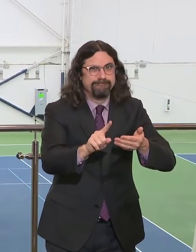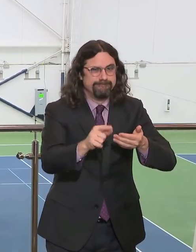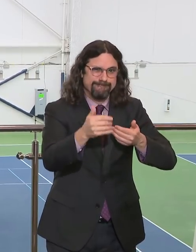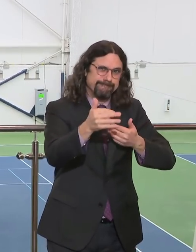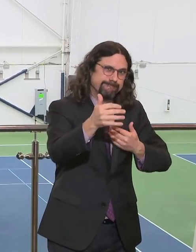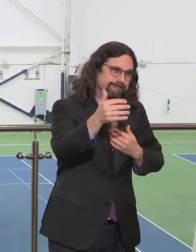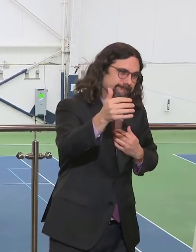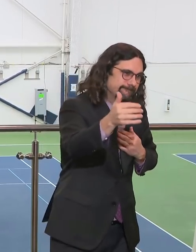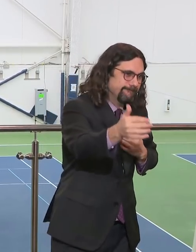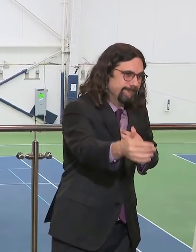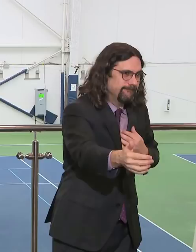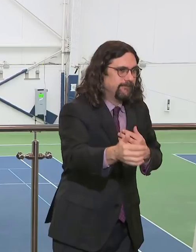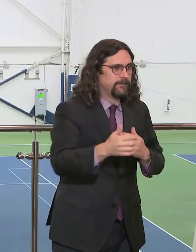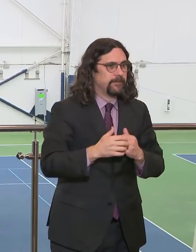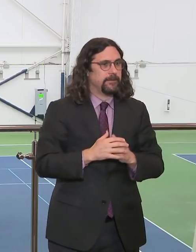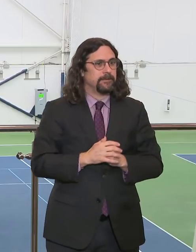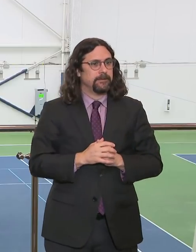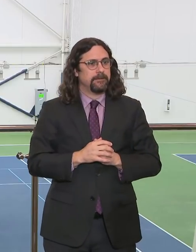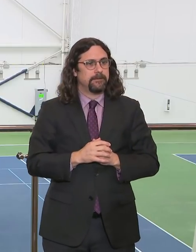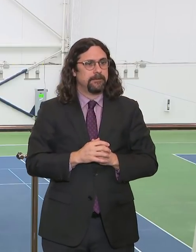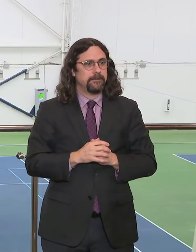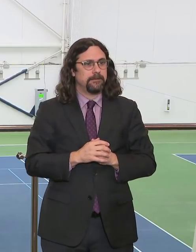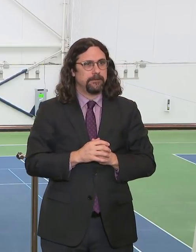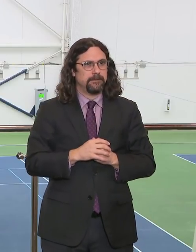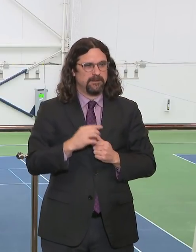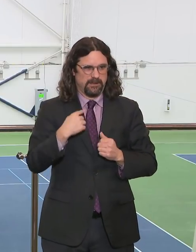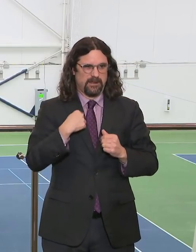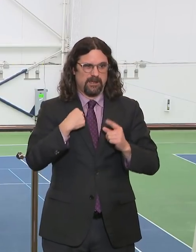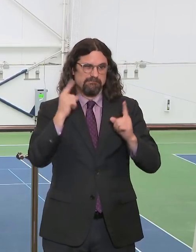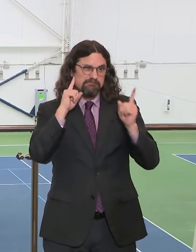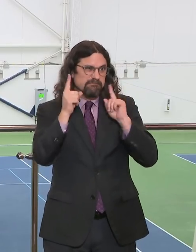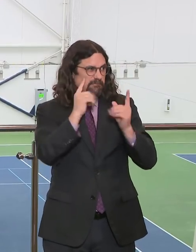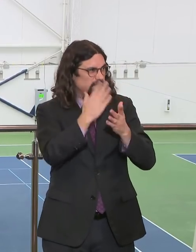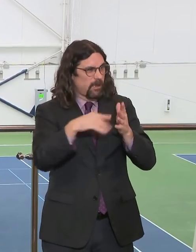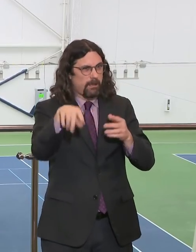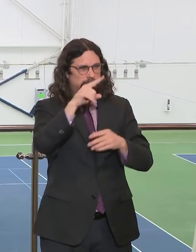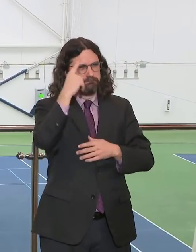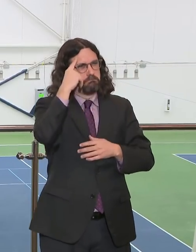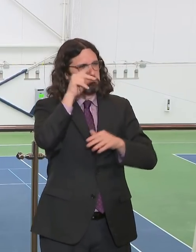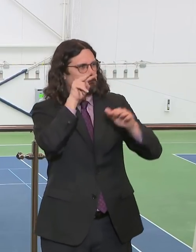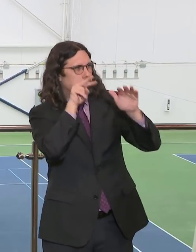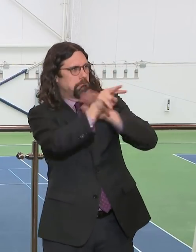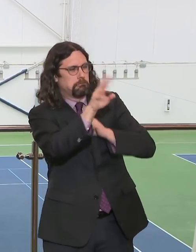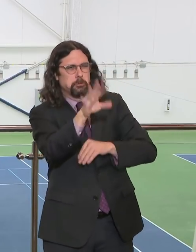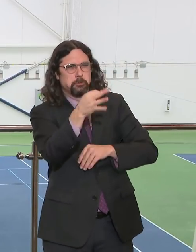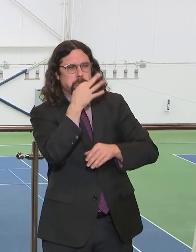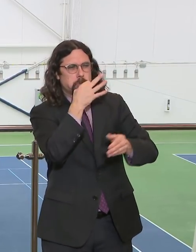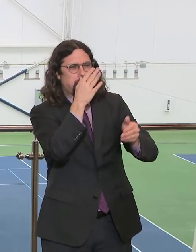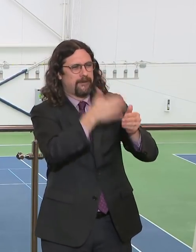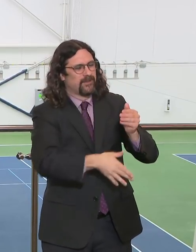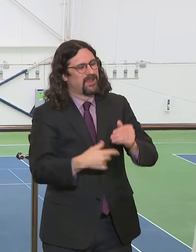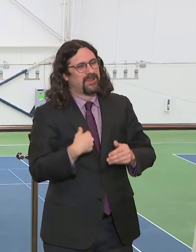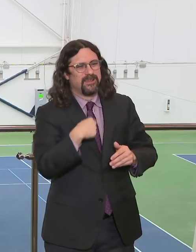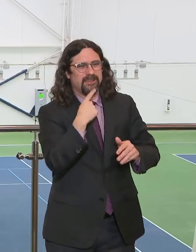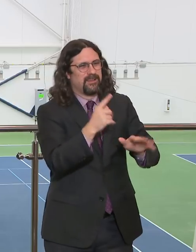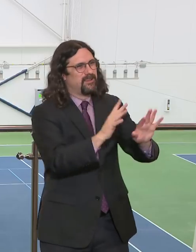don't worry about it. I always say, no, that's not the truth. And it's a danger to tell people something's going to be easier than it really will be.